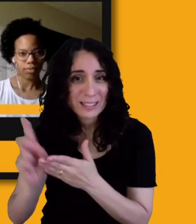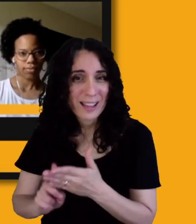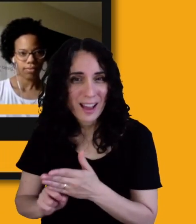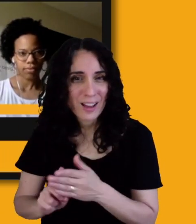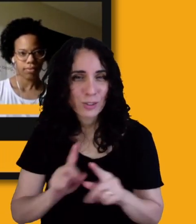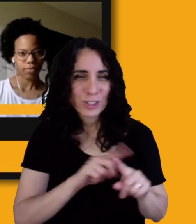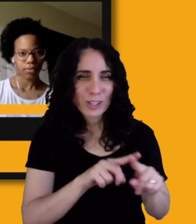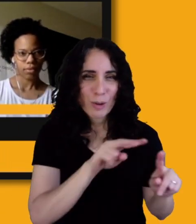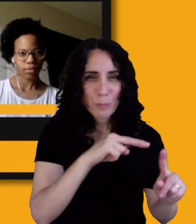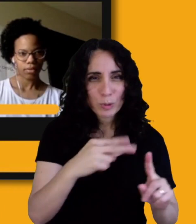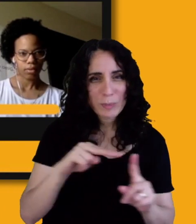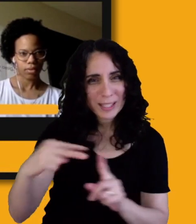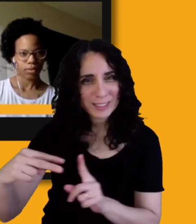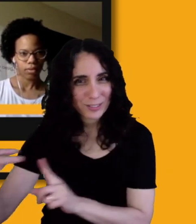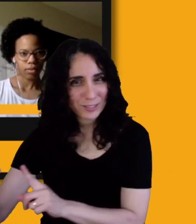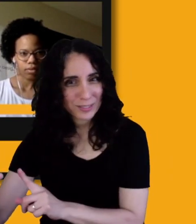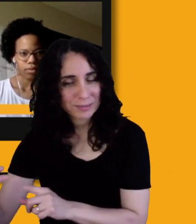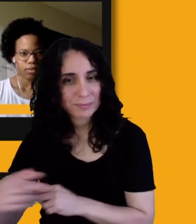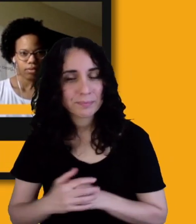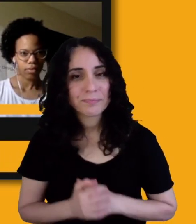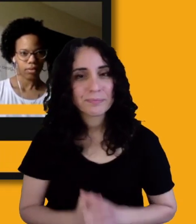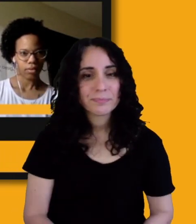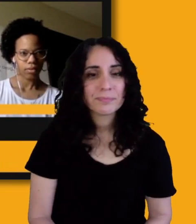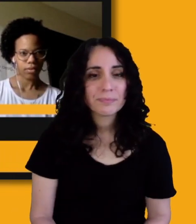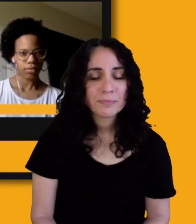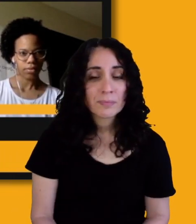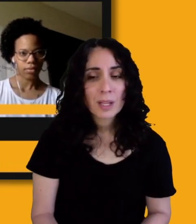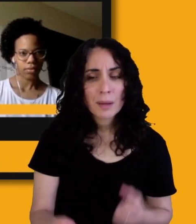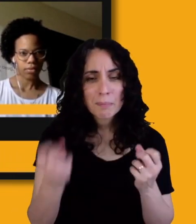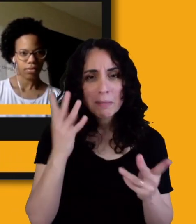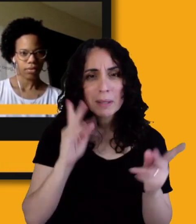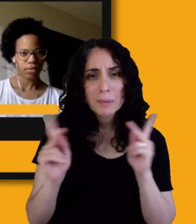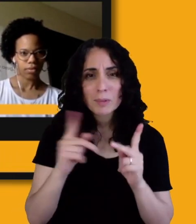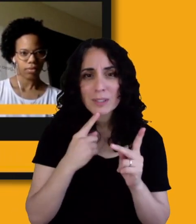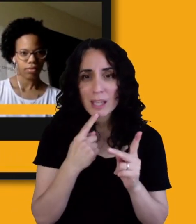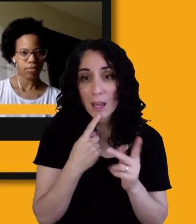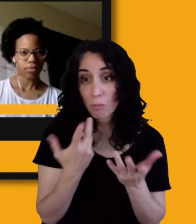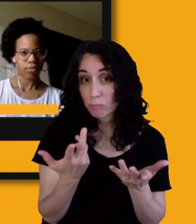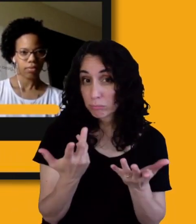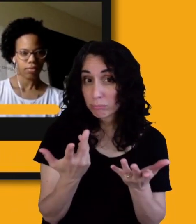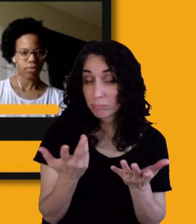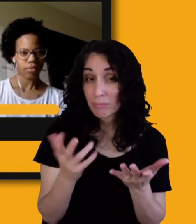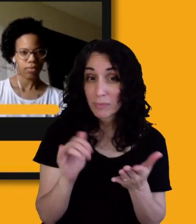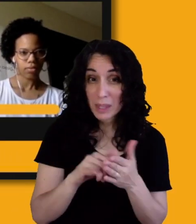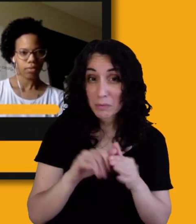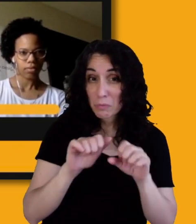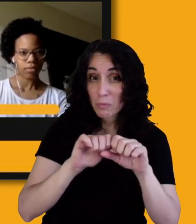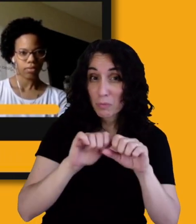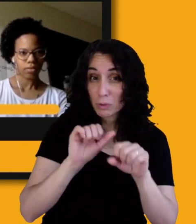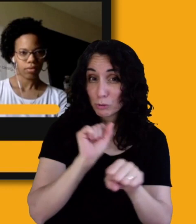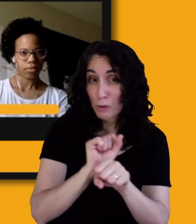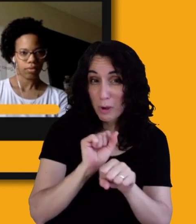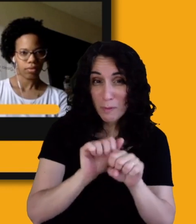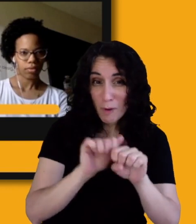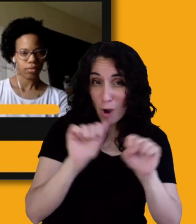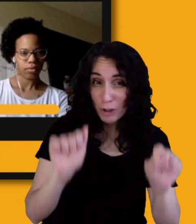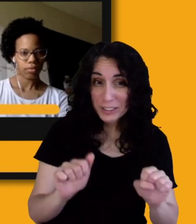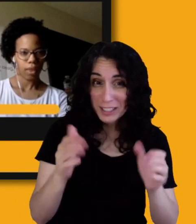just trying to rethink it. And a lot of people say to me, when I talk about this, they say, well, isn't that what architects do? And I say, well,